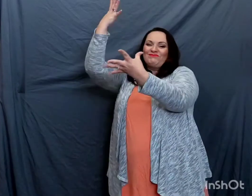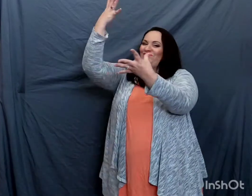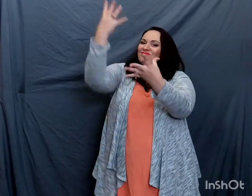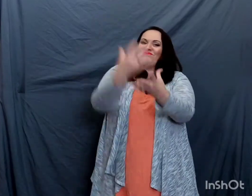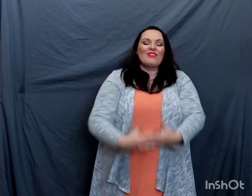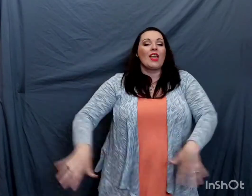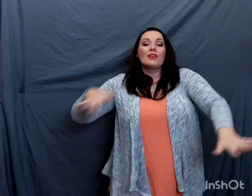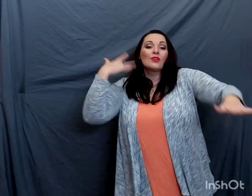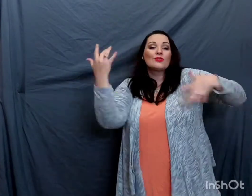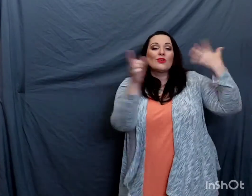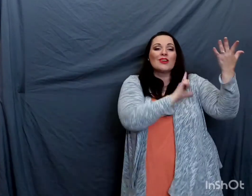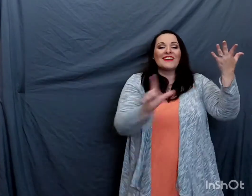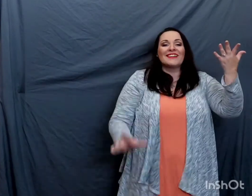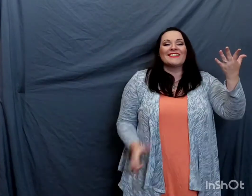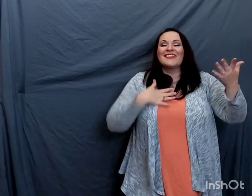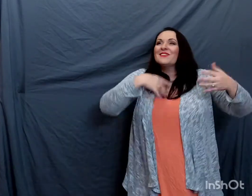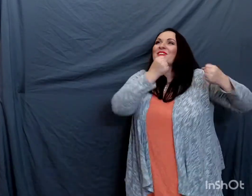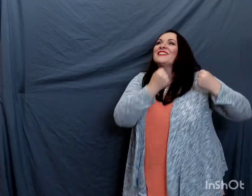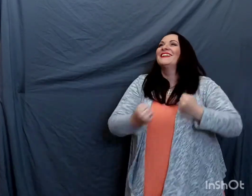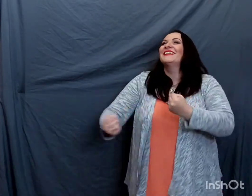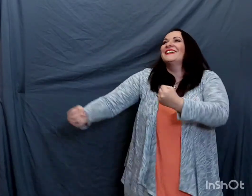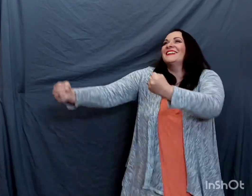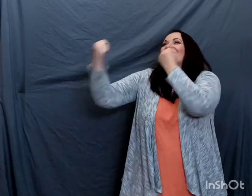joy of the Lord is my strength